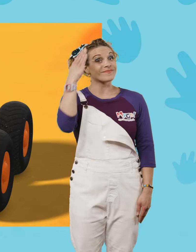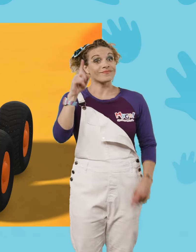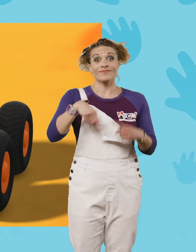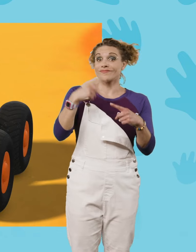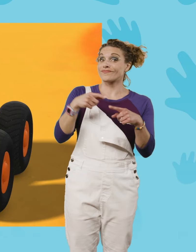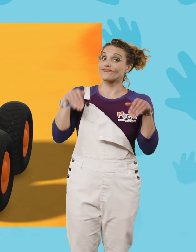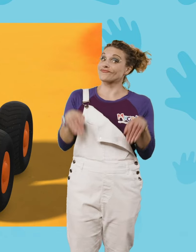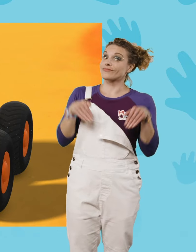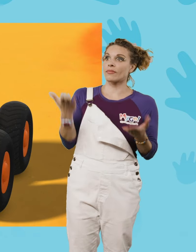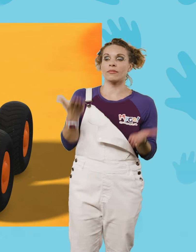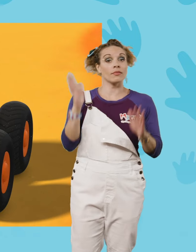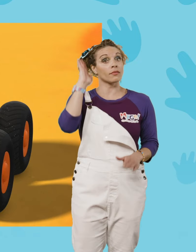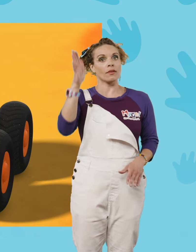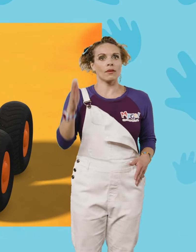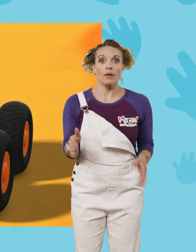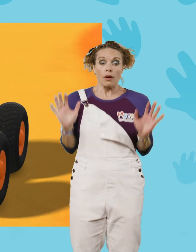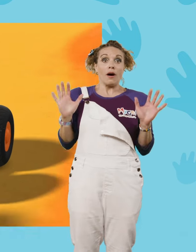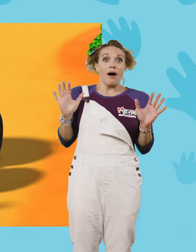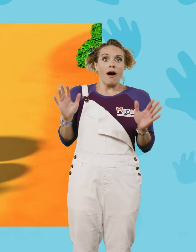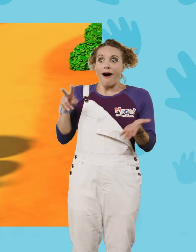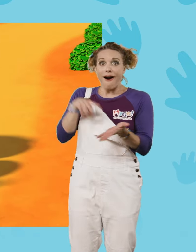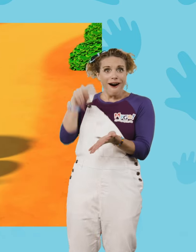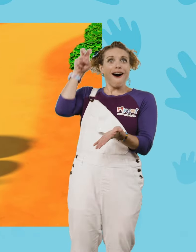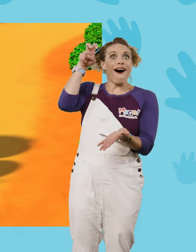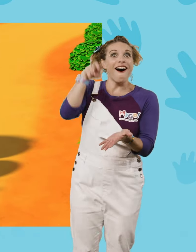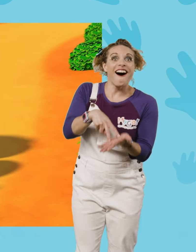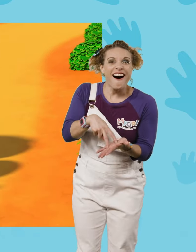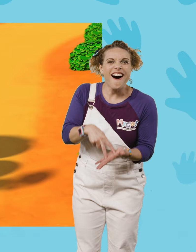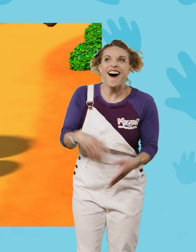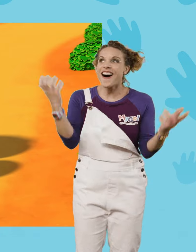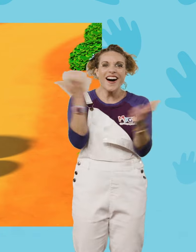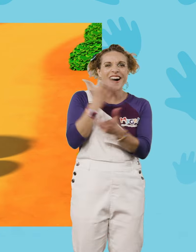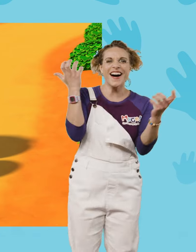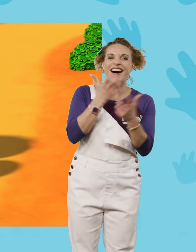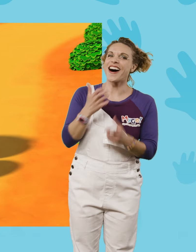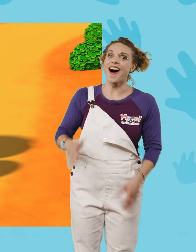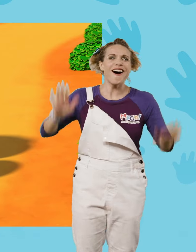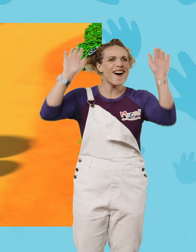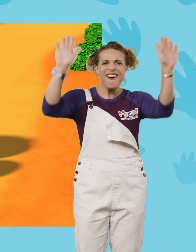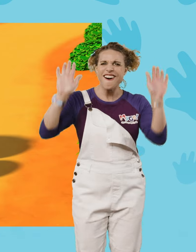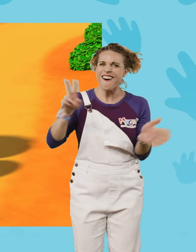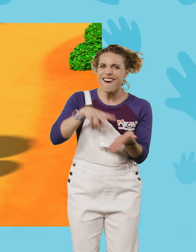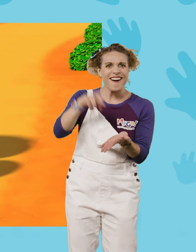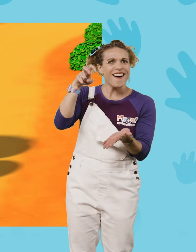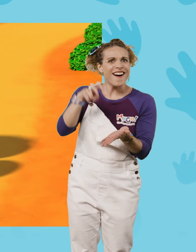you never know when a kangaroo might, whoa, bounce in. Wow, what a spectacular